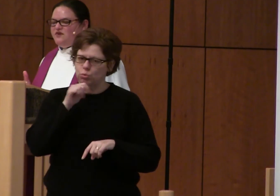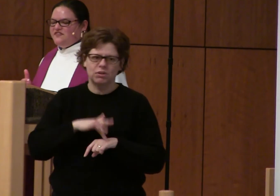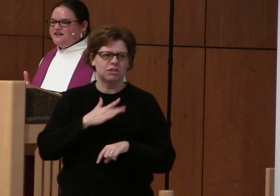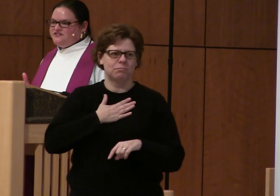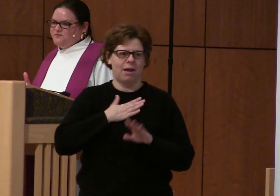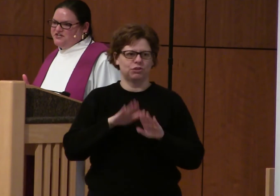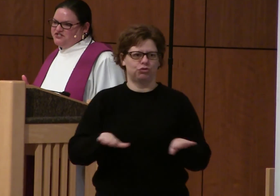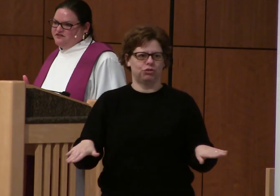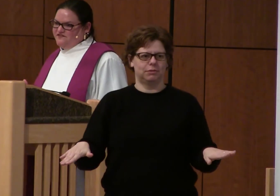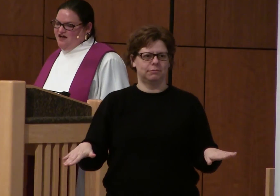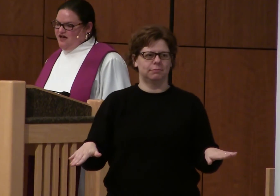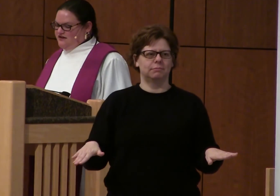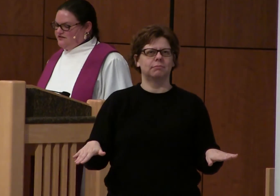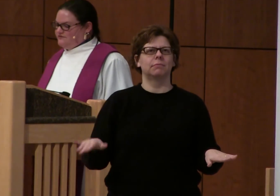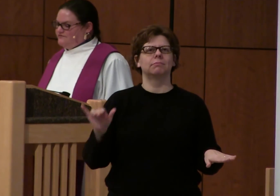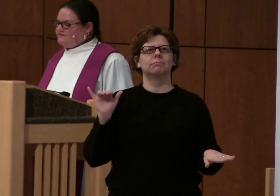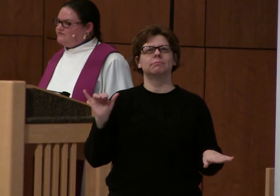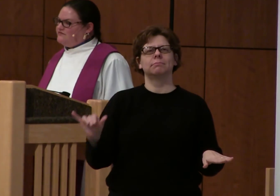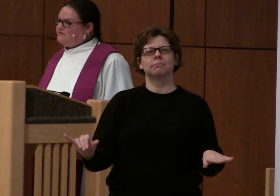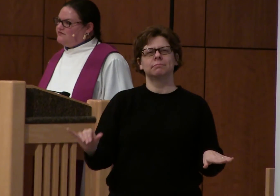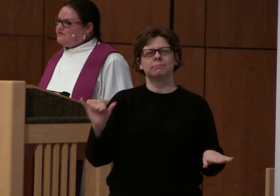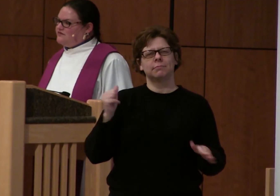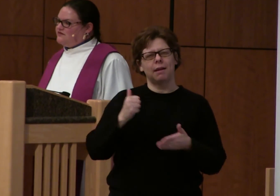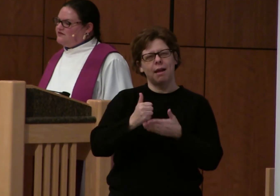So what then is your picture of God?